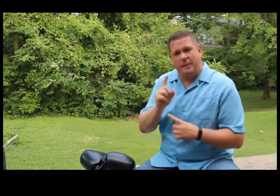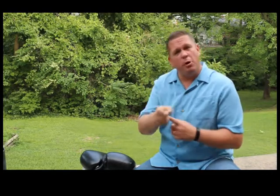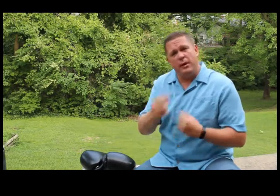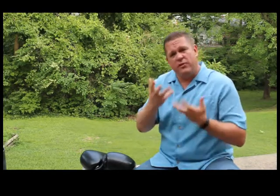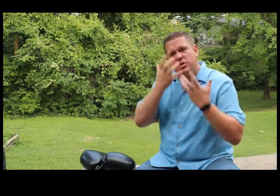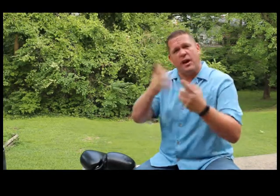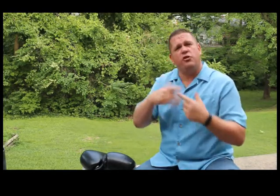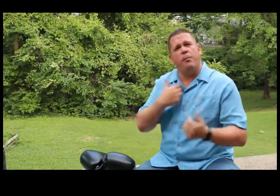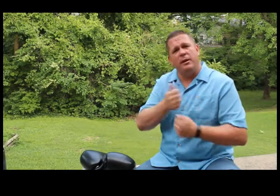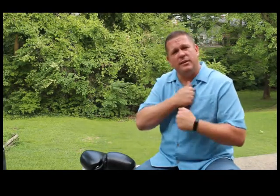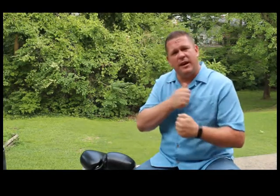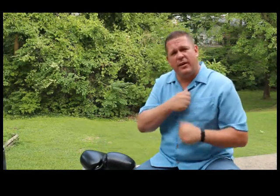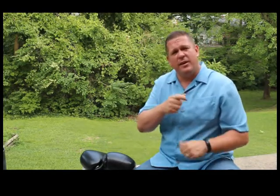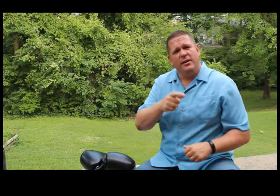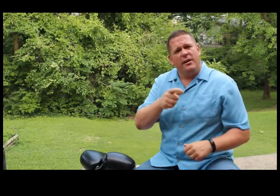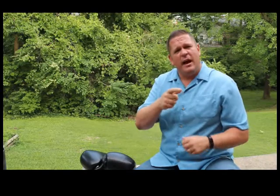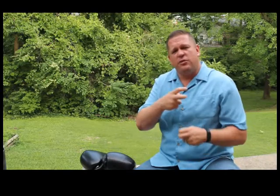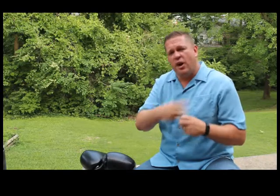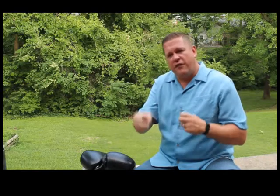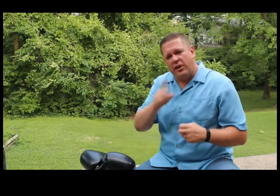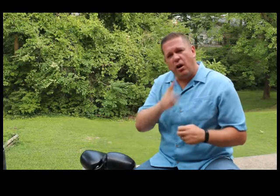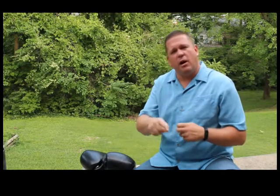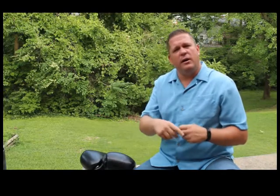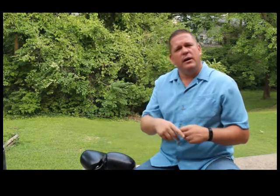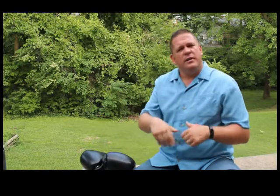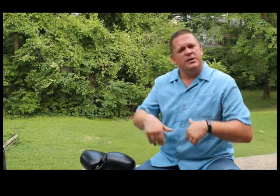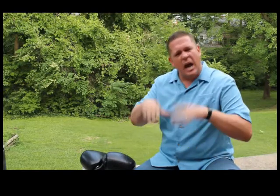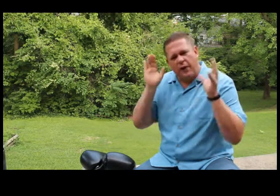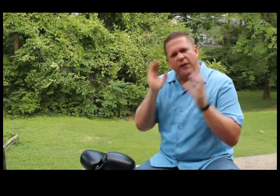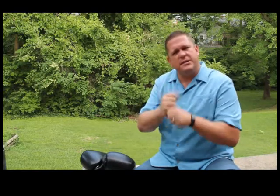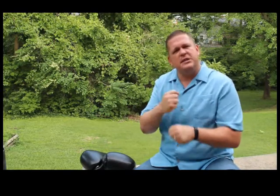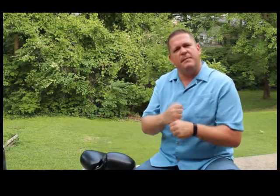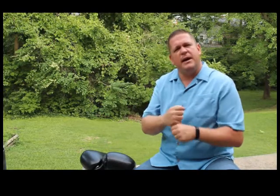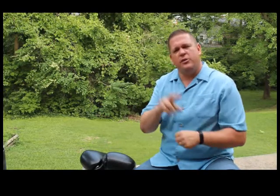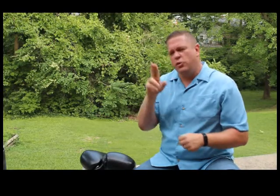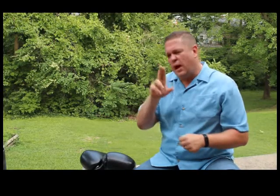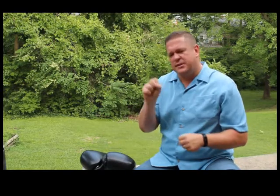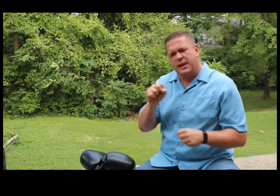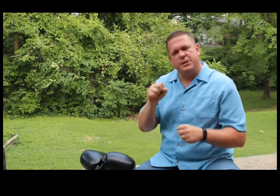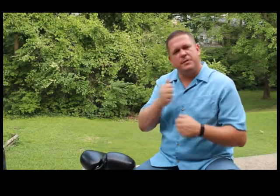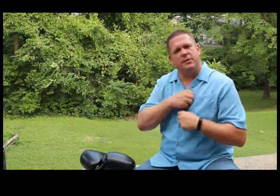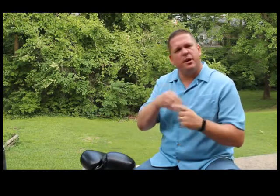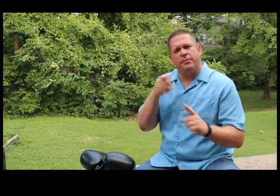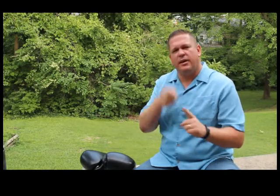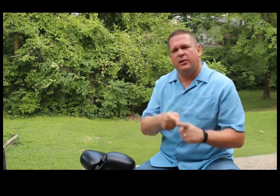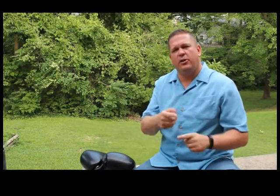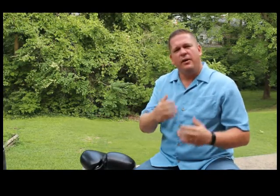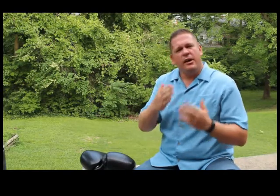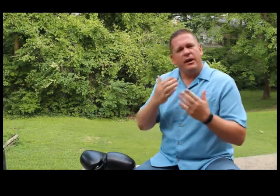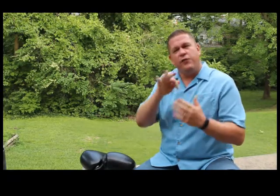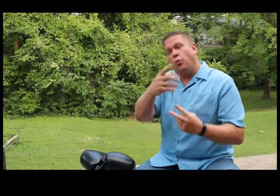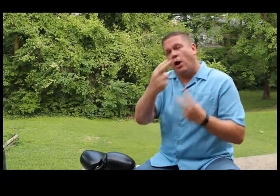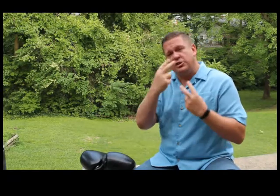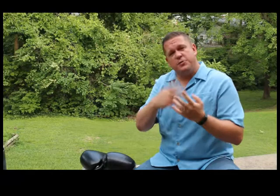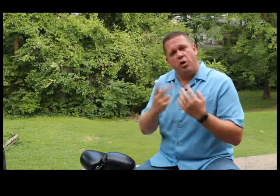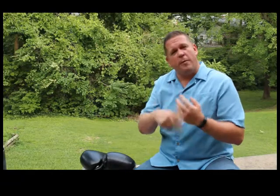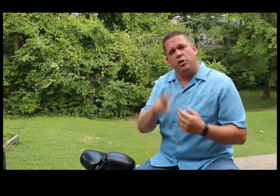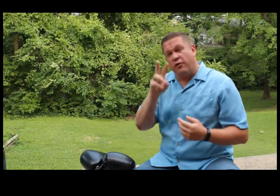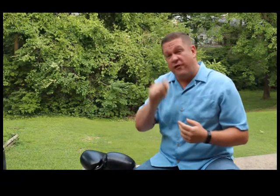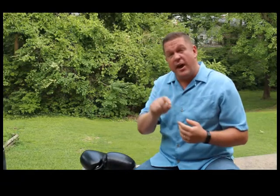a moment to give a shout-out to our military, how tough they are, the sacrifices they make, the United States military in particular. If you're watching this program and you're a vet